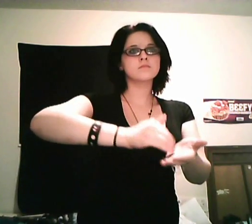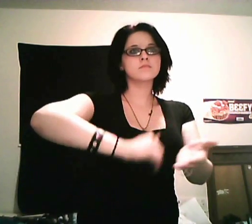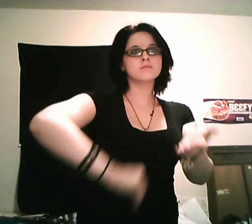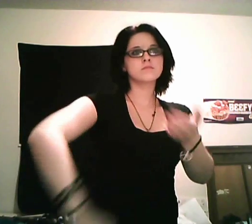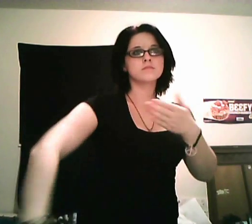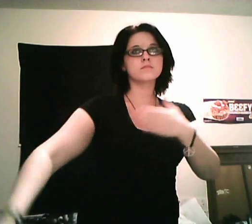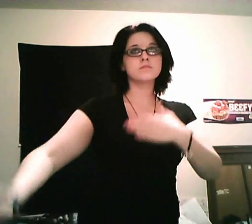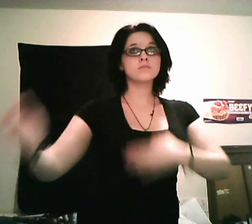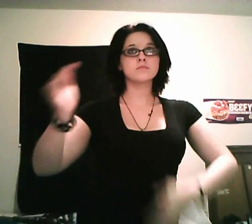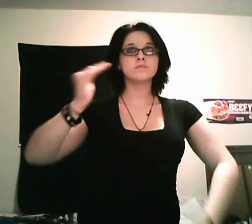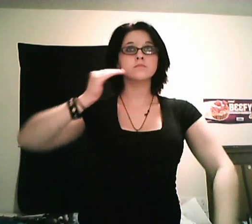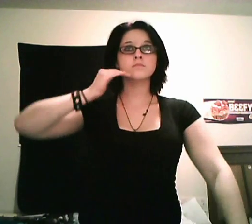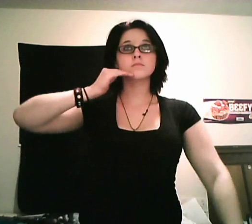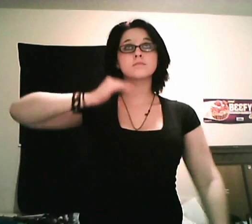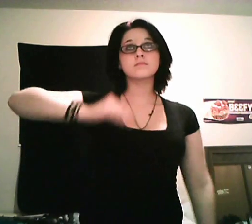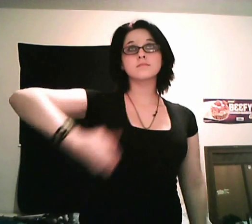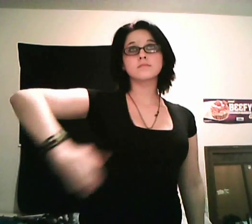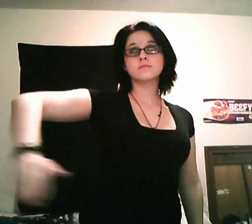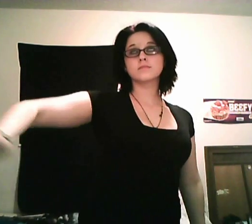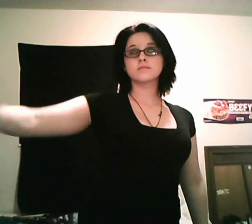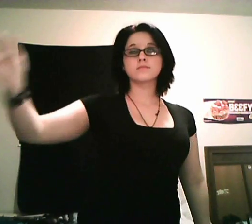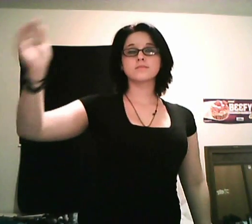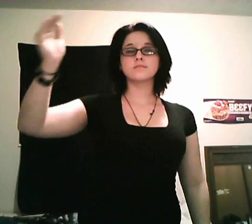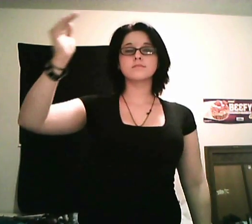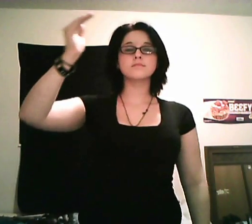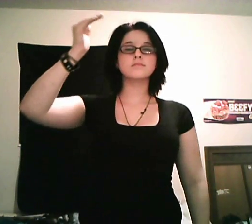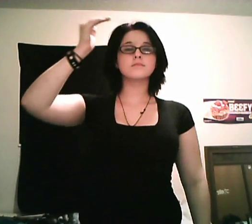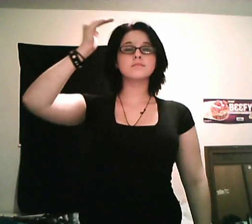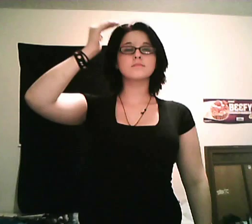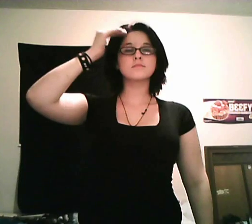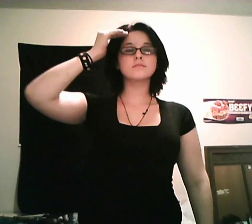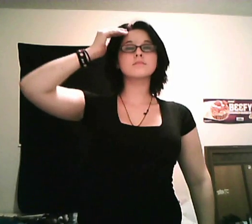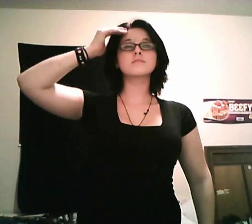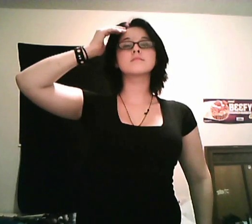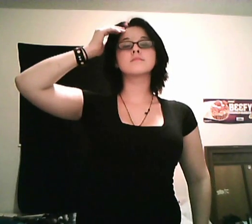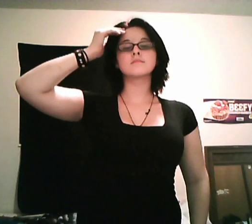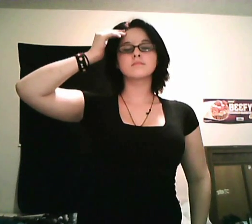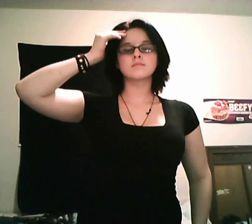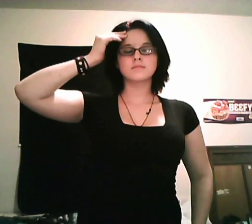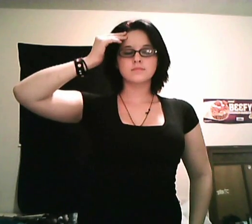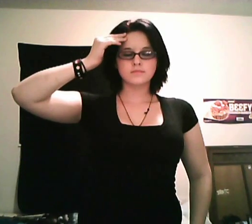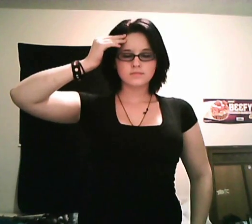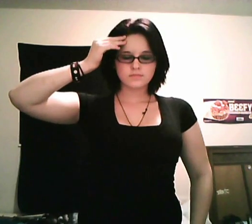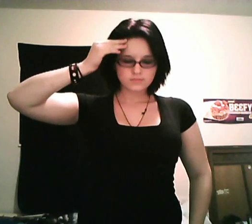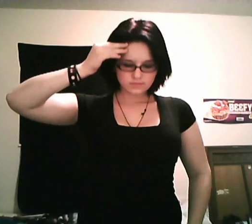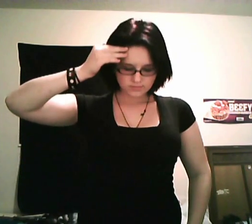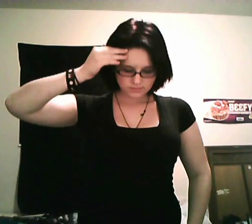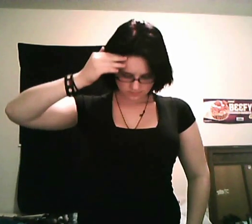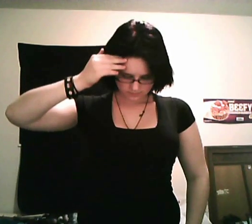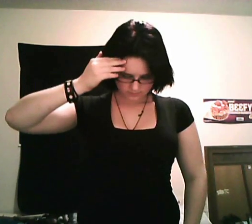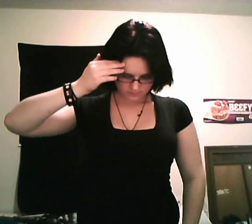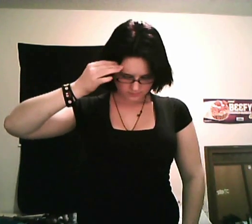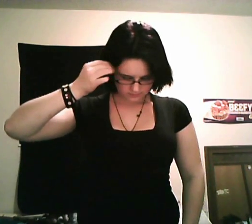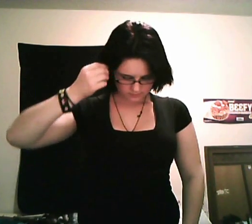So I lay my head back down